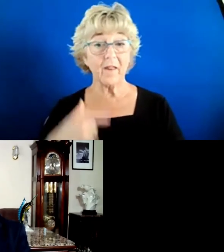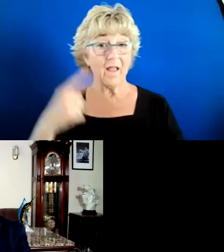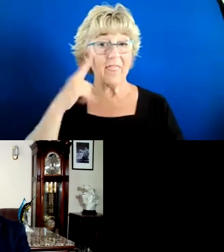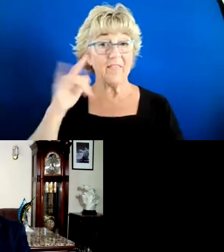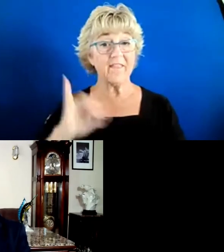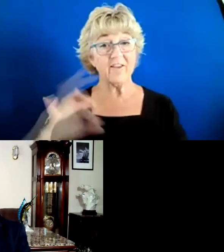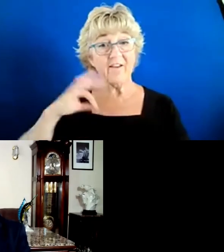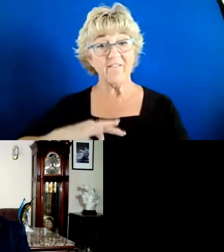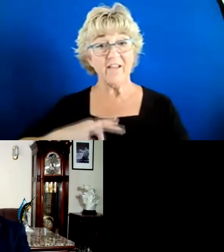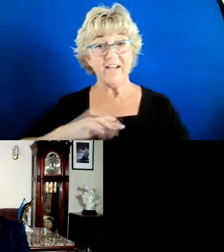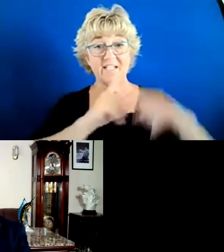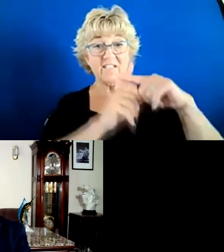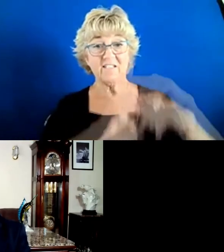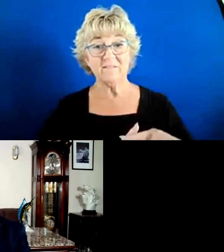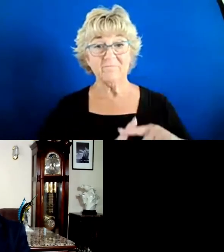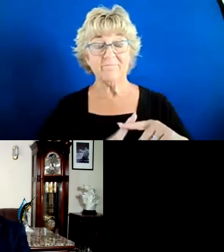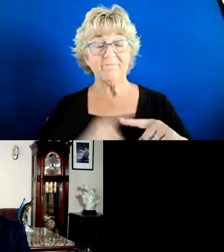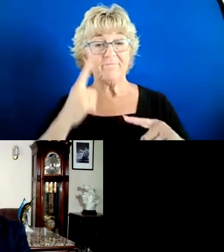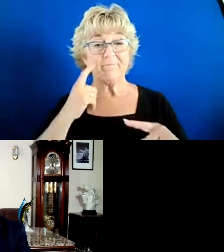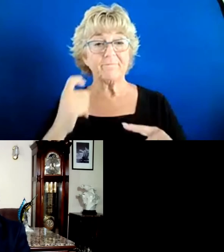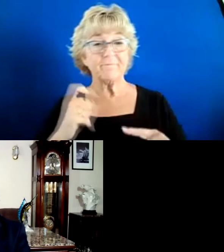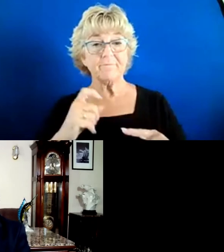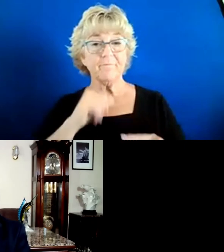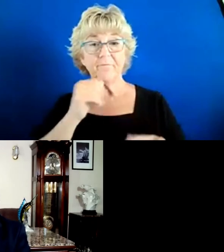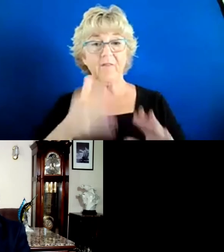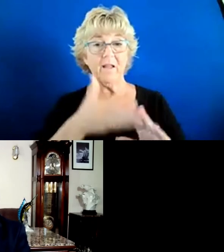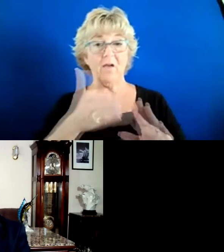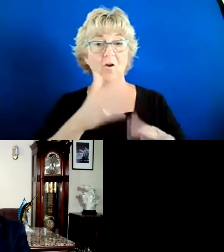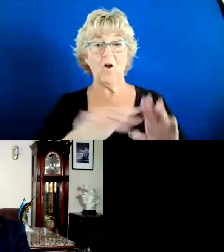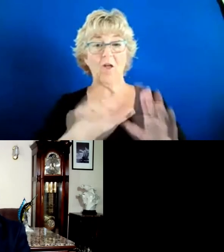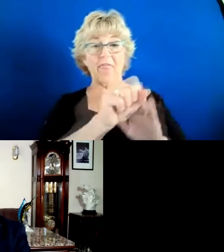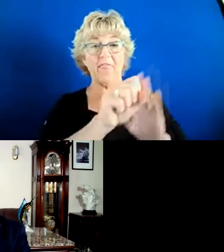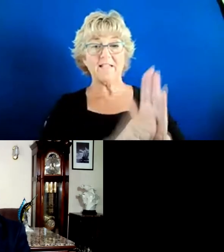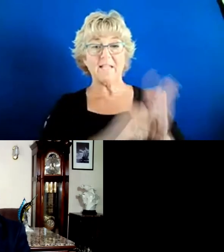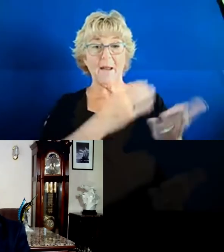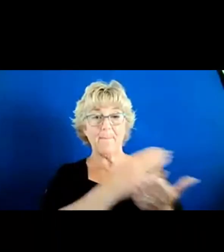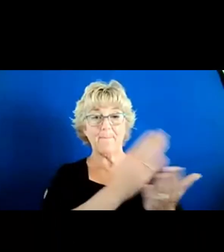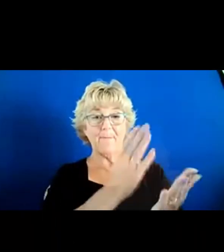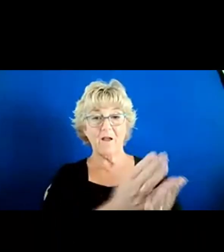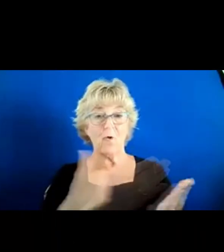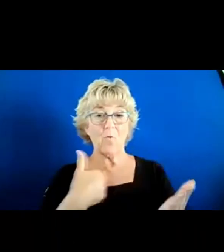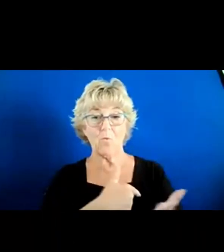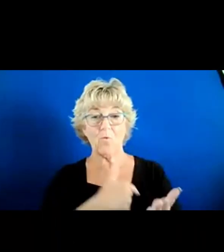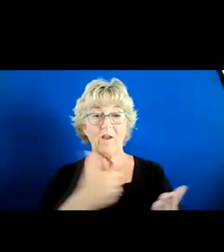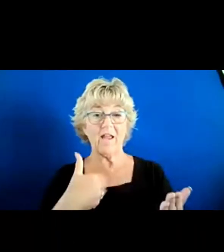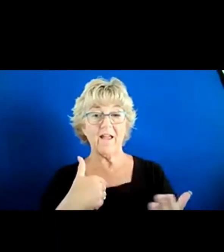we have because we don't operate on the state budget. We have our own independent budget.